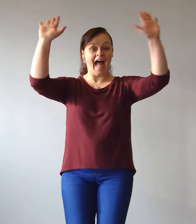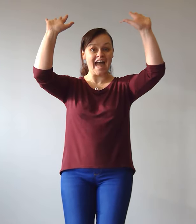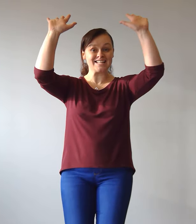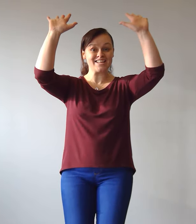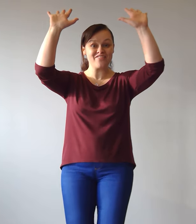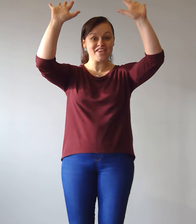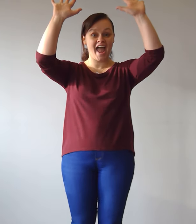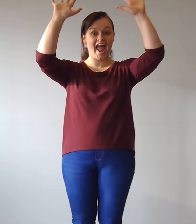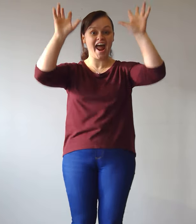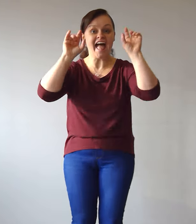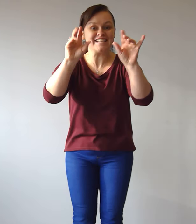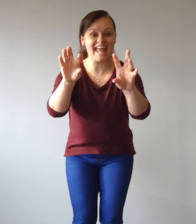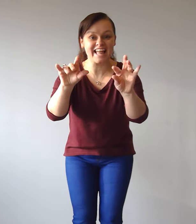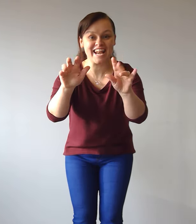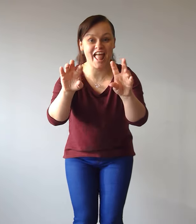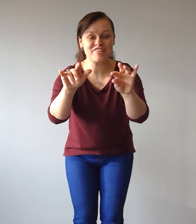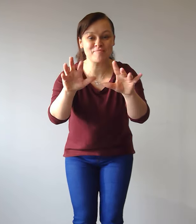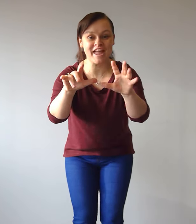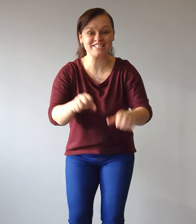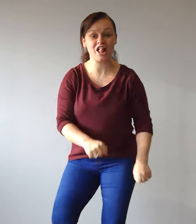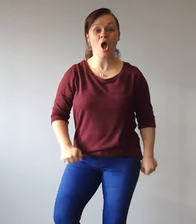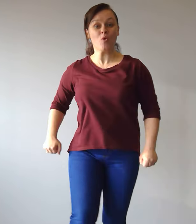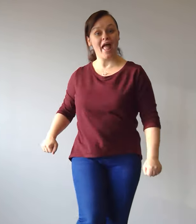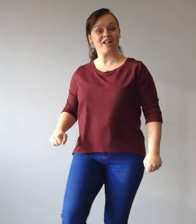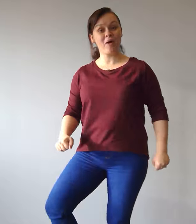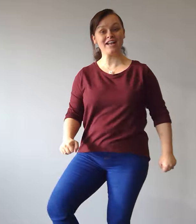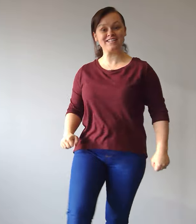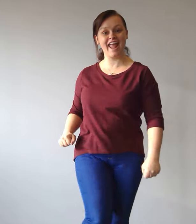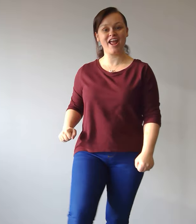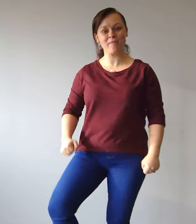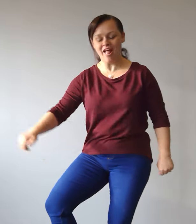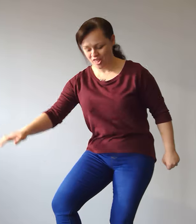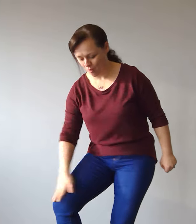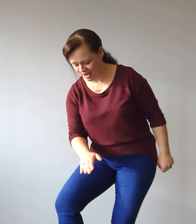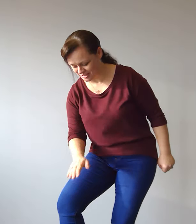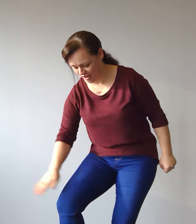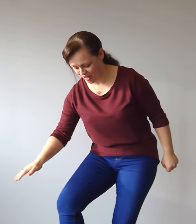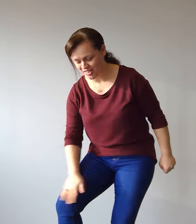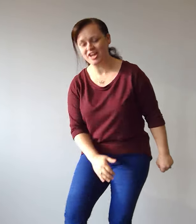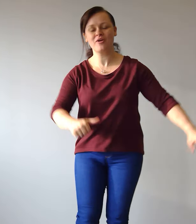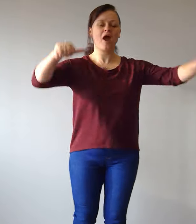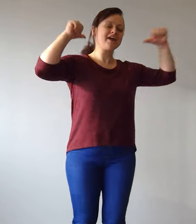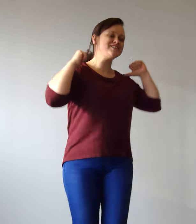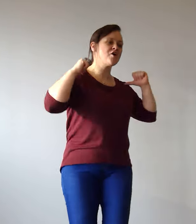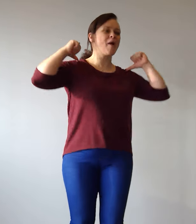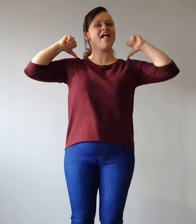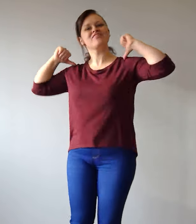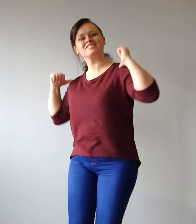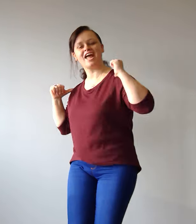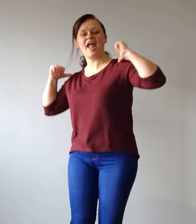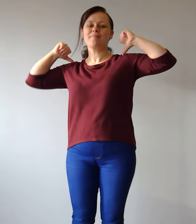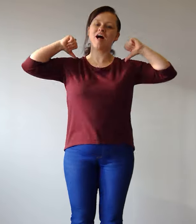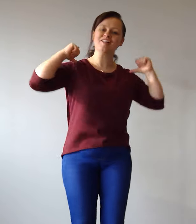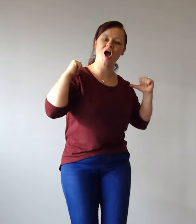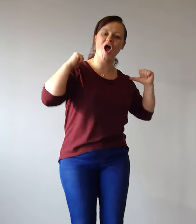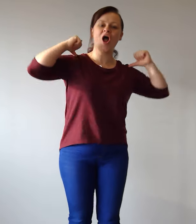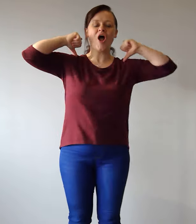Hands in the air, tickle in the middle, play my body with a one, two, three, we're doing the same old hard